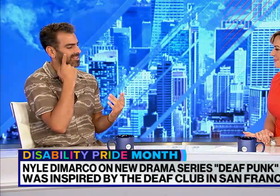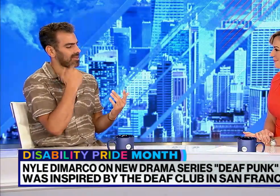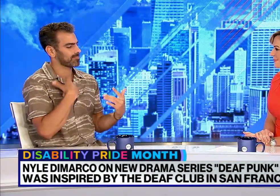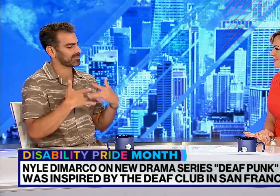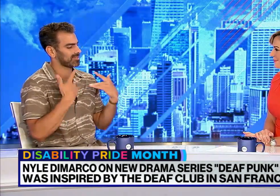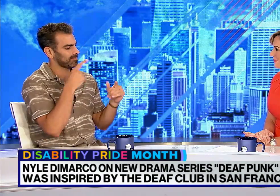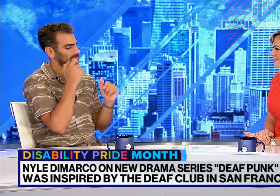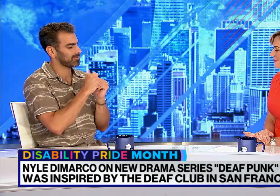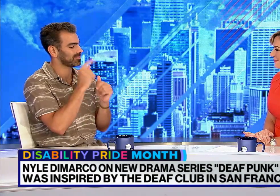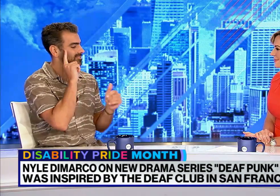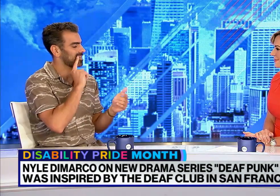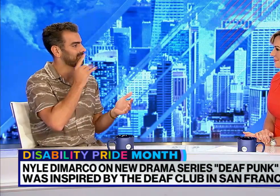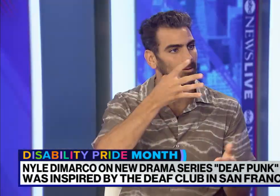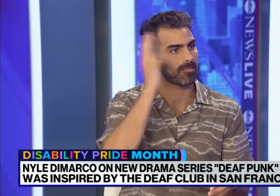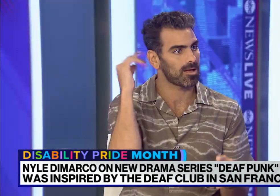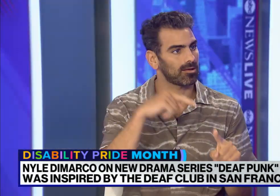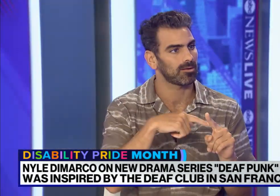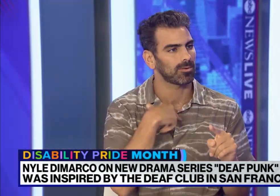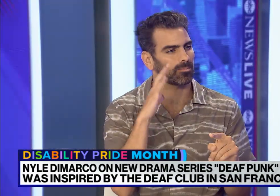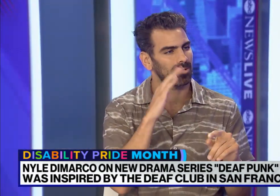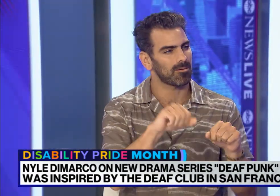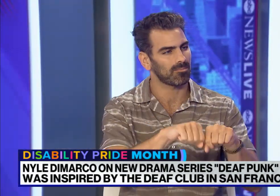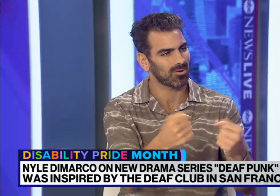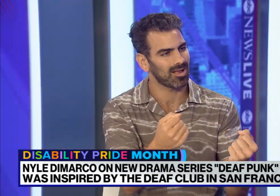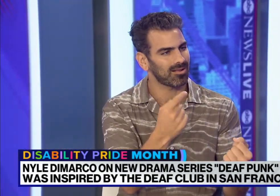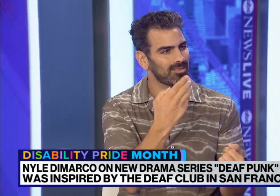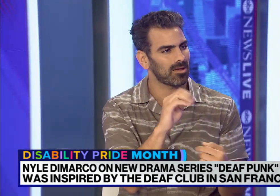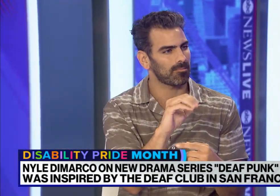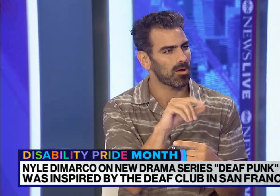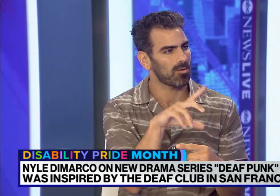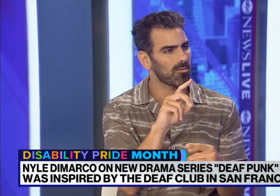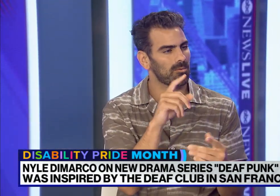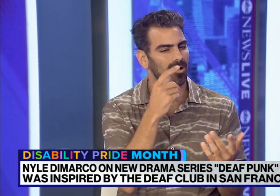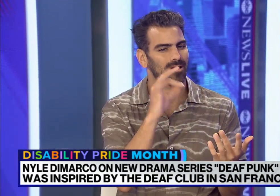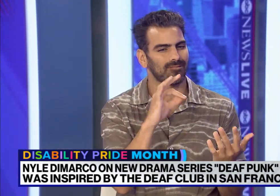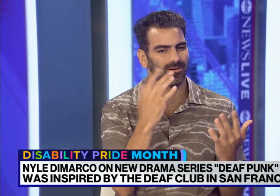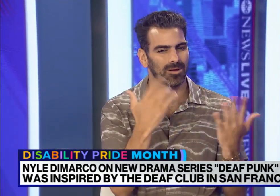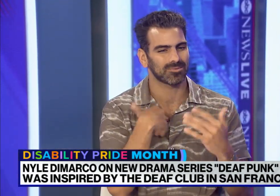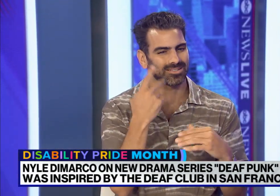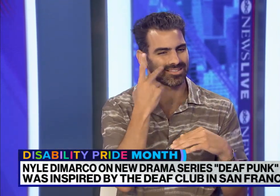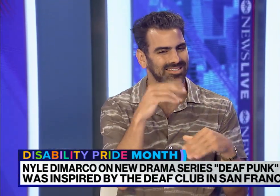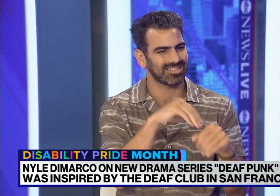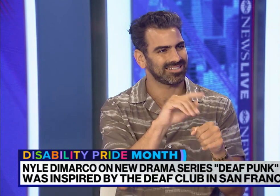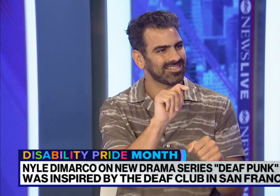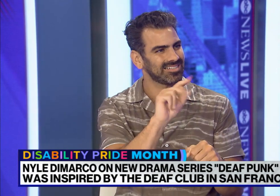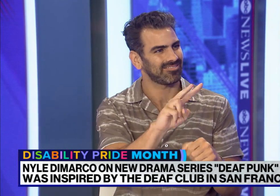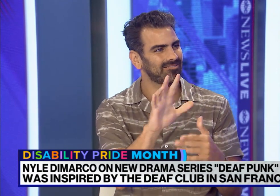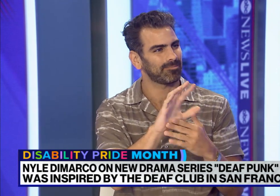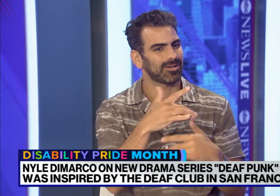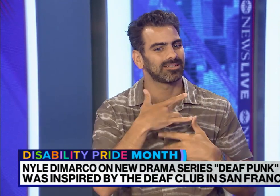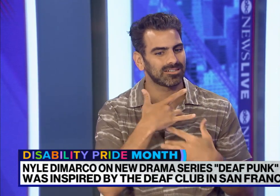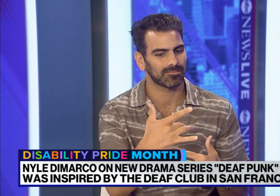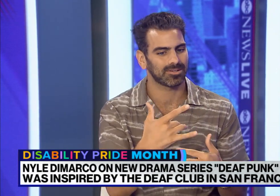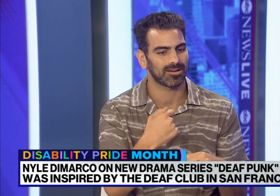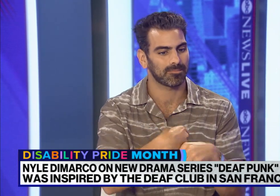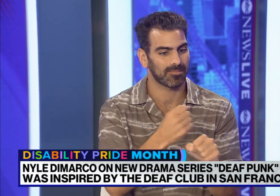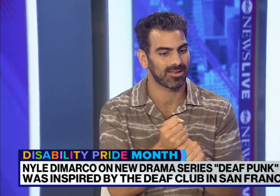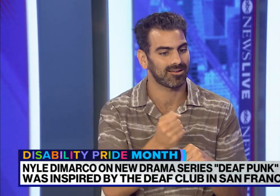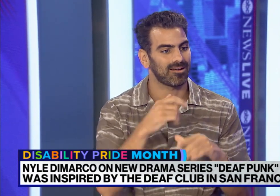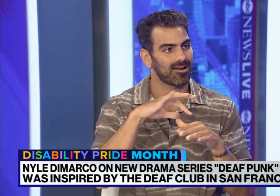and hone his craft. You know, I'm excited to be able to tell the story of deaf punk, because I think this is breaking the mold of what we've seen on TV and